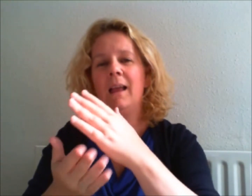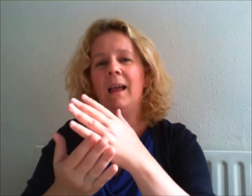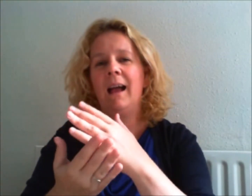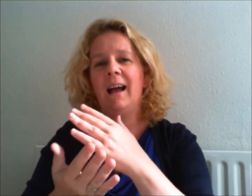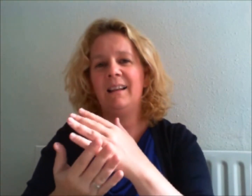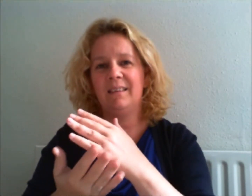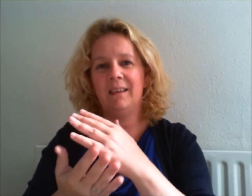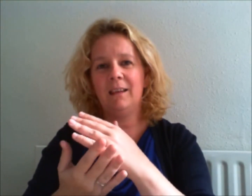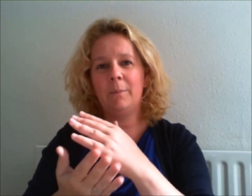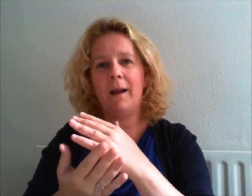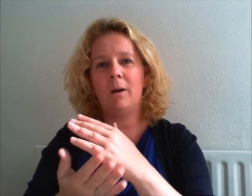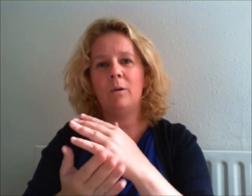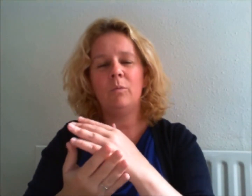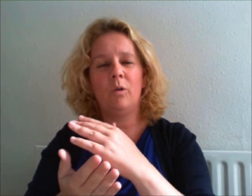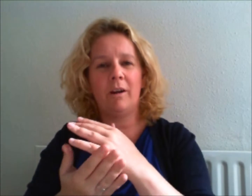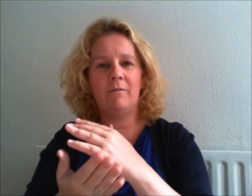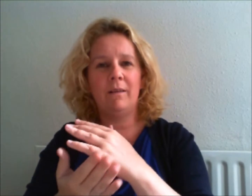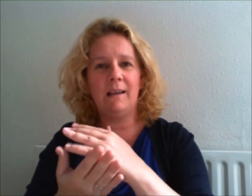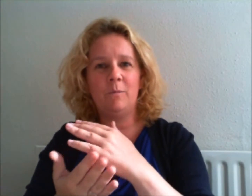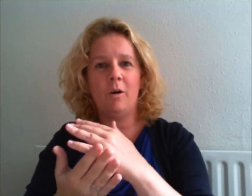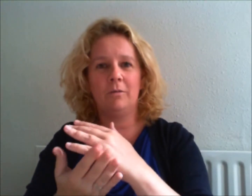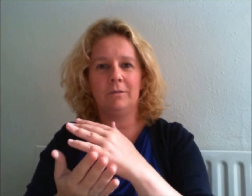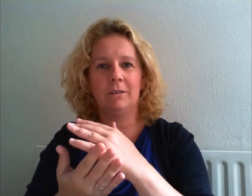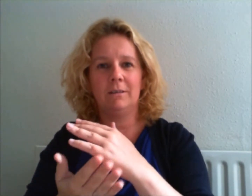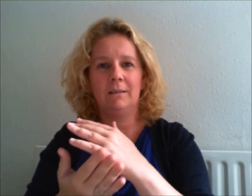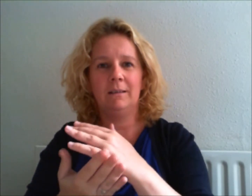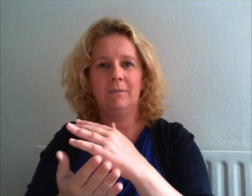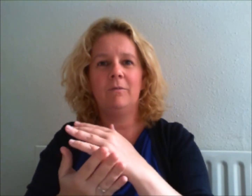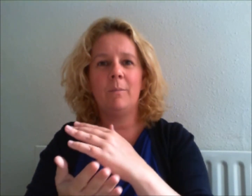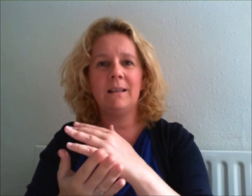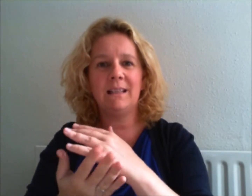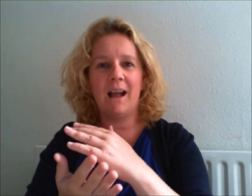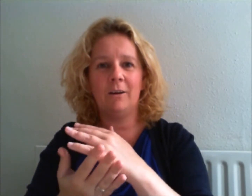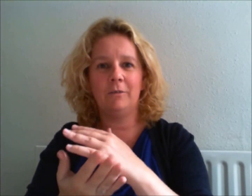And I think about what I really want for myself.